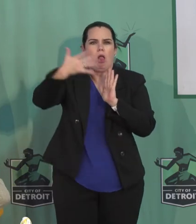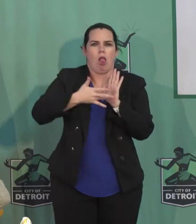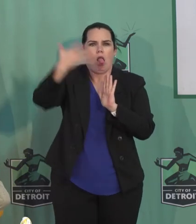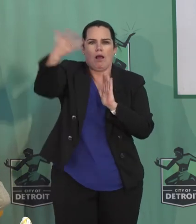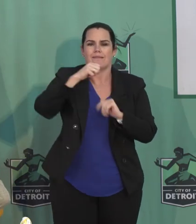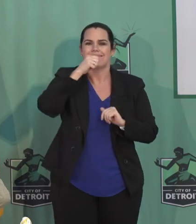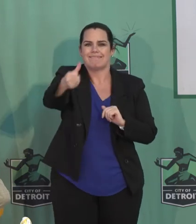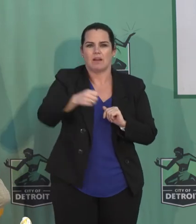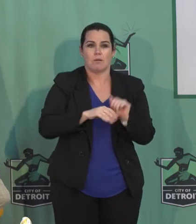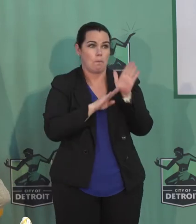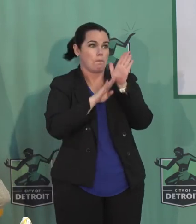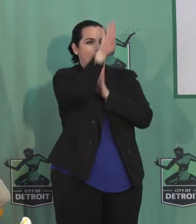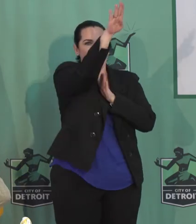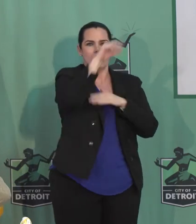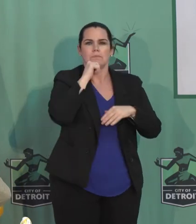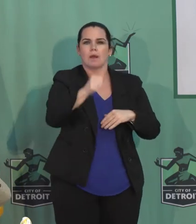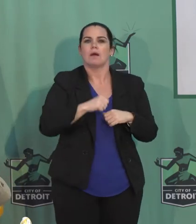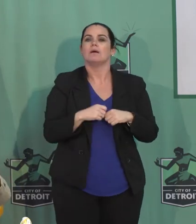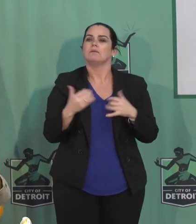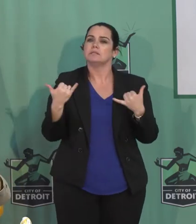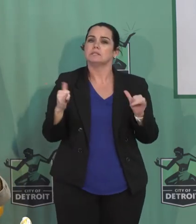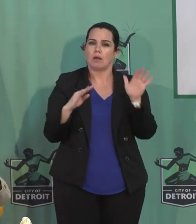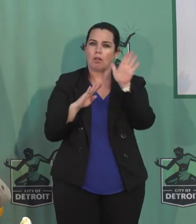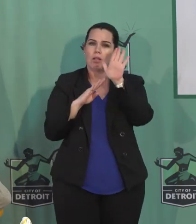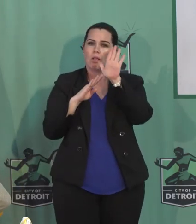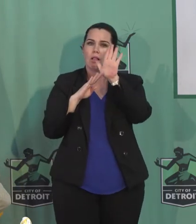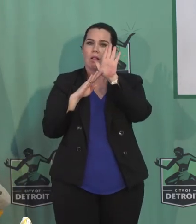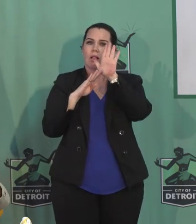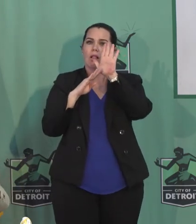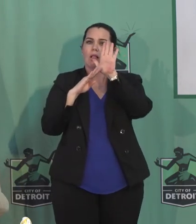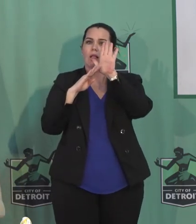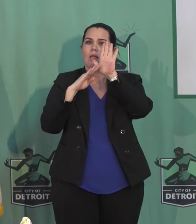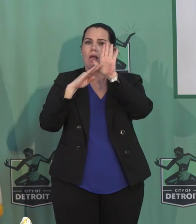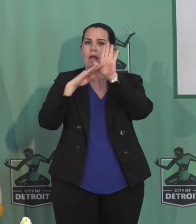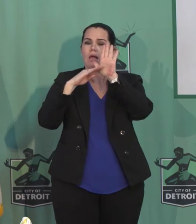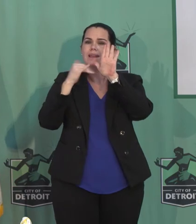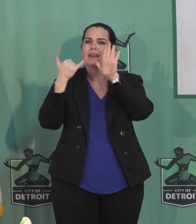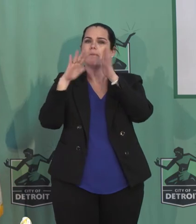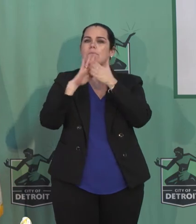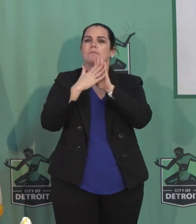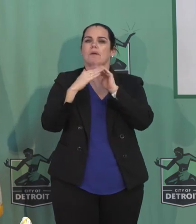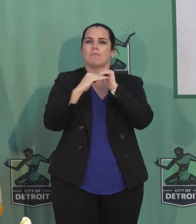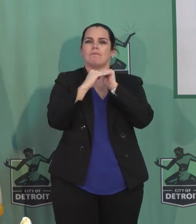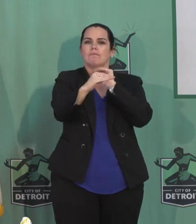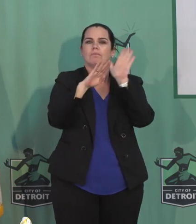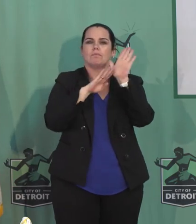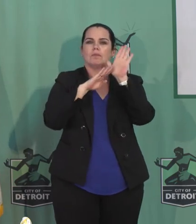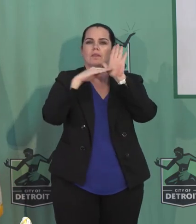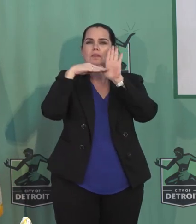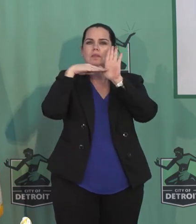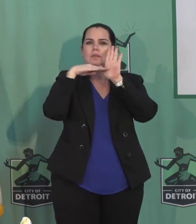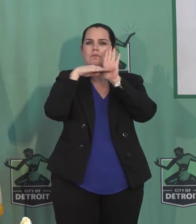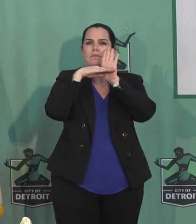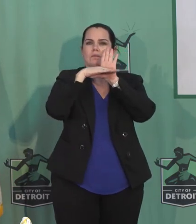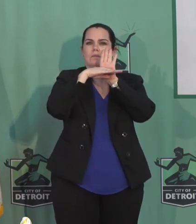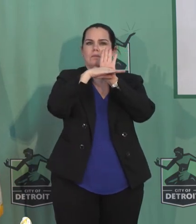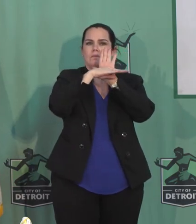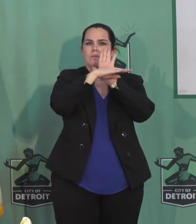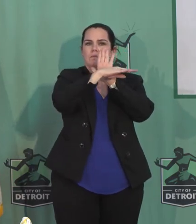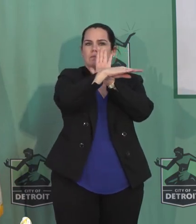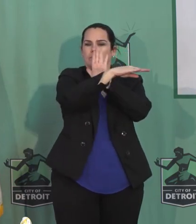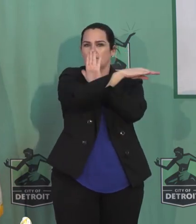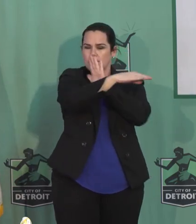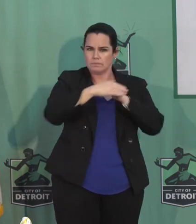the line, the curve, beginning to flatten out. I've spent a good part of the day